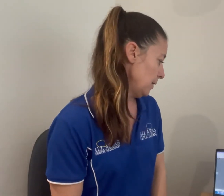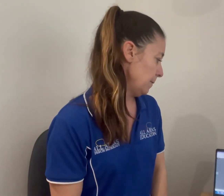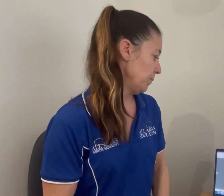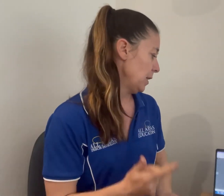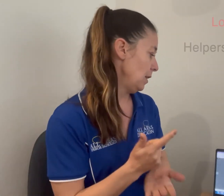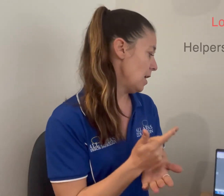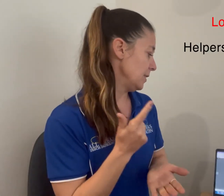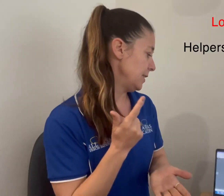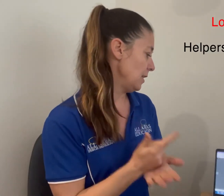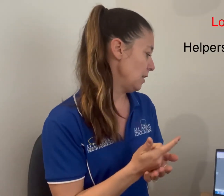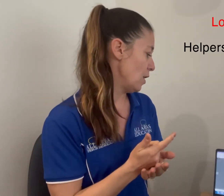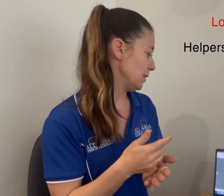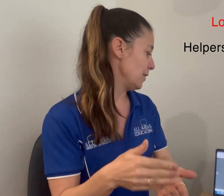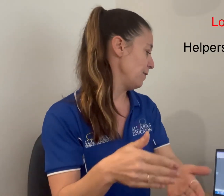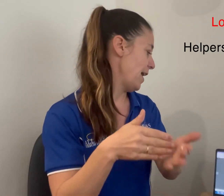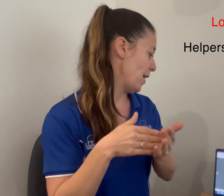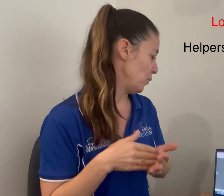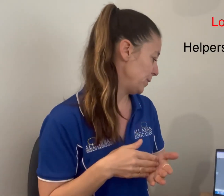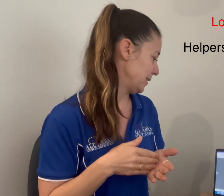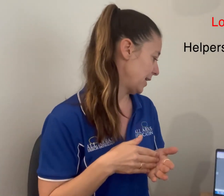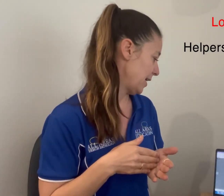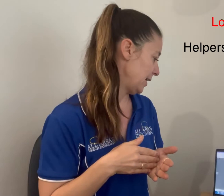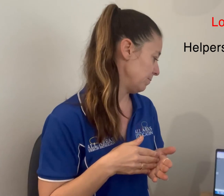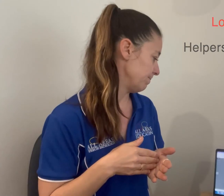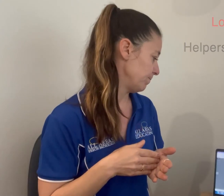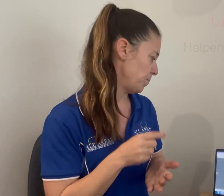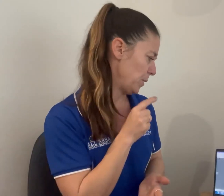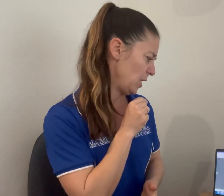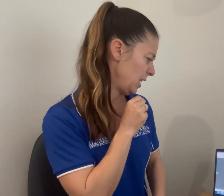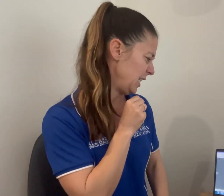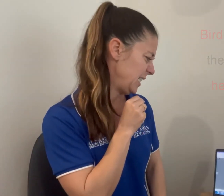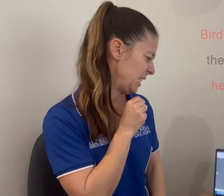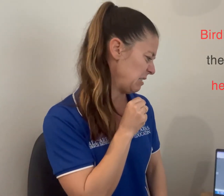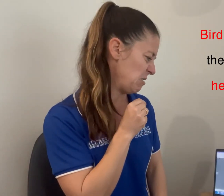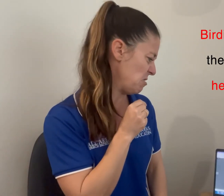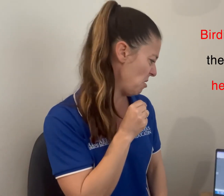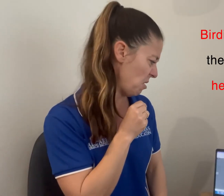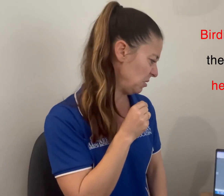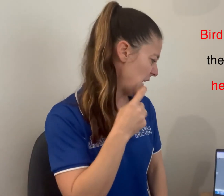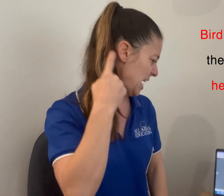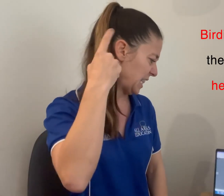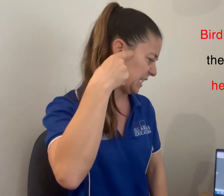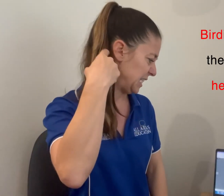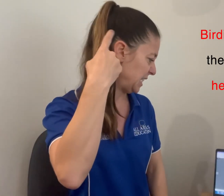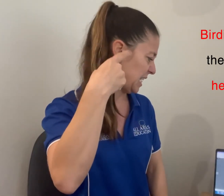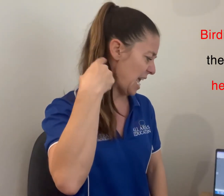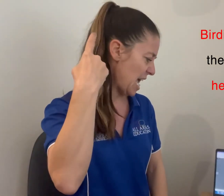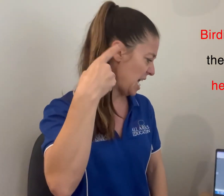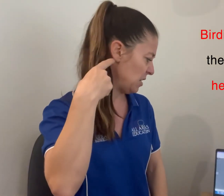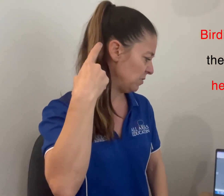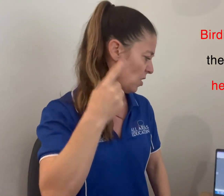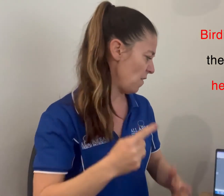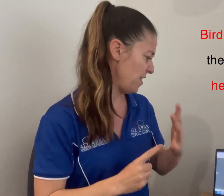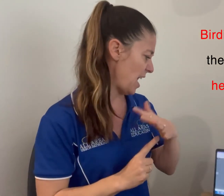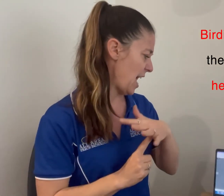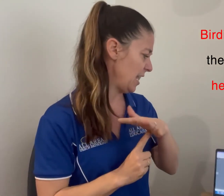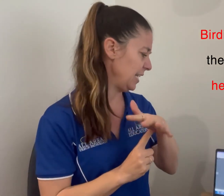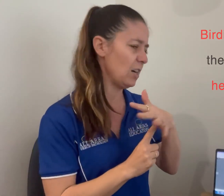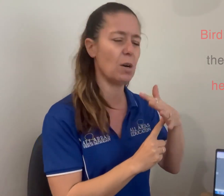Lots and lots of helpers came. Birdie did not like the sound of the helicopters